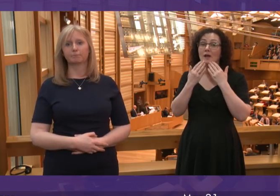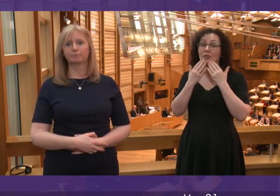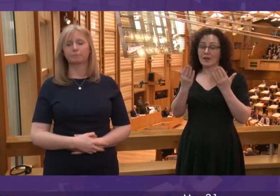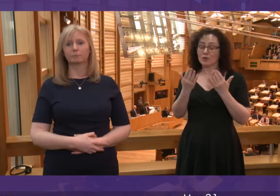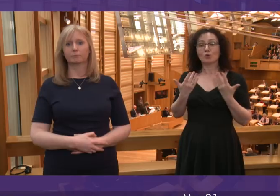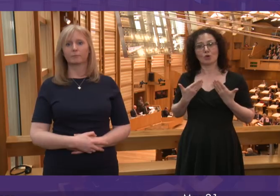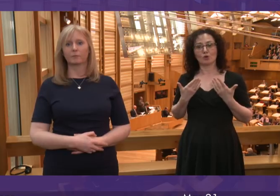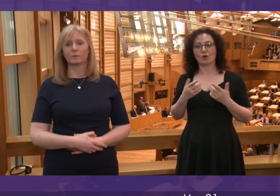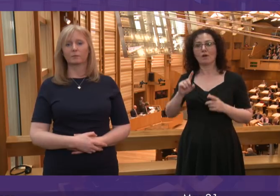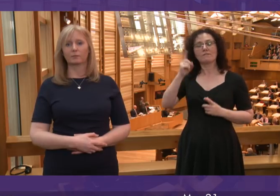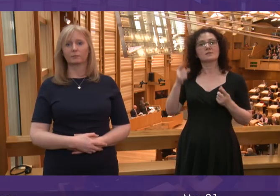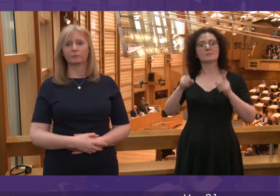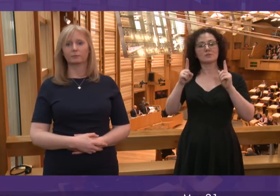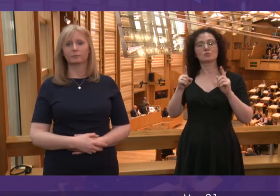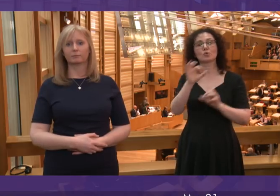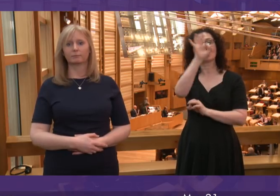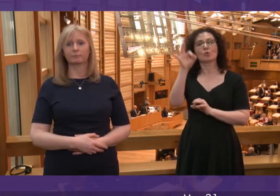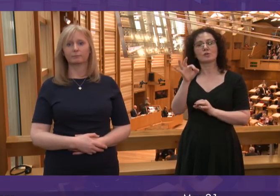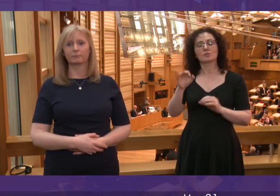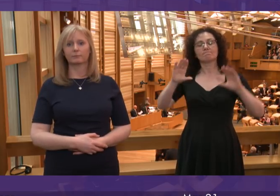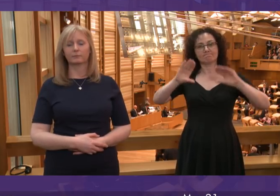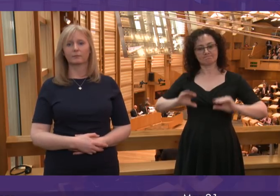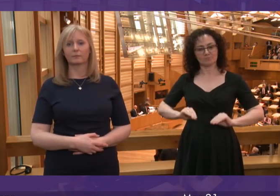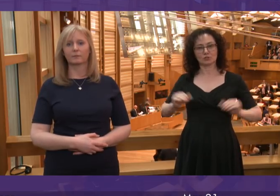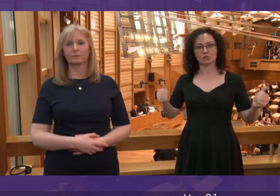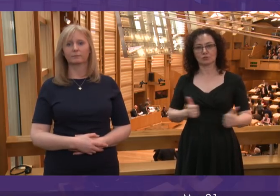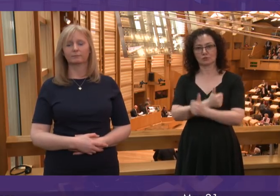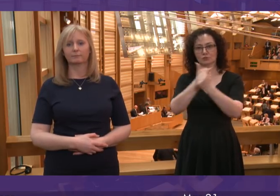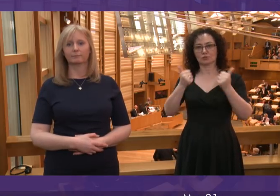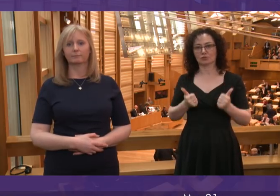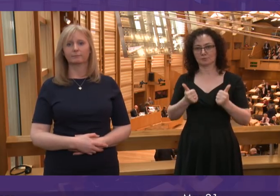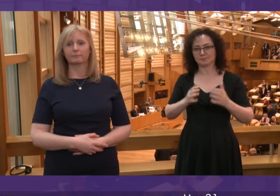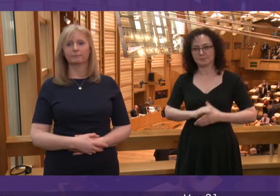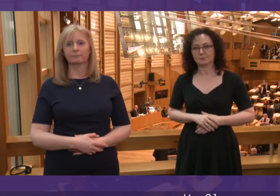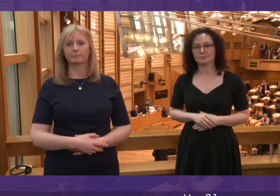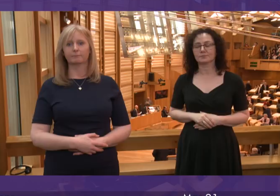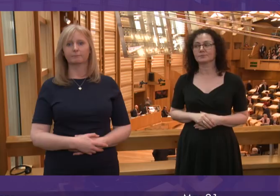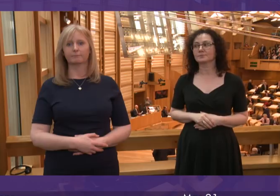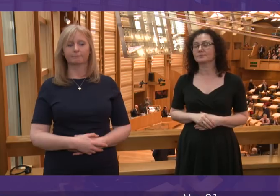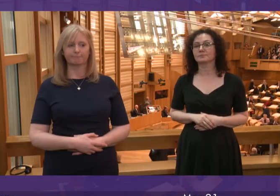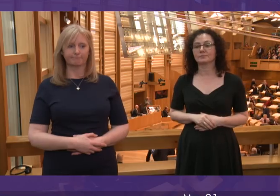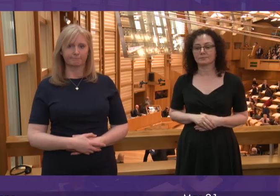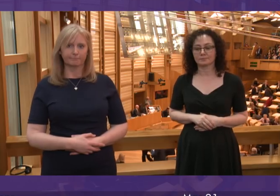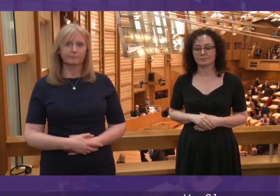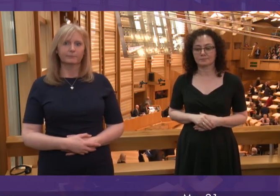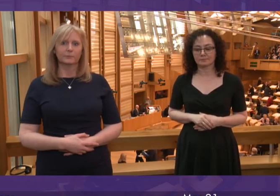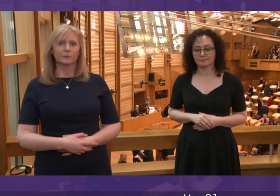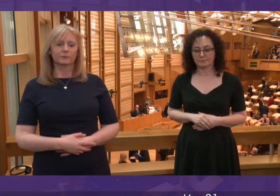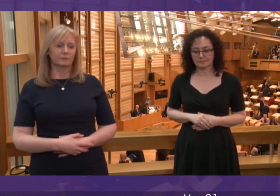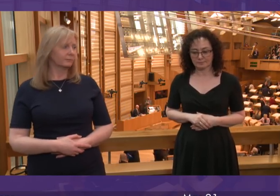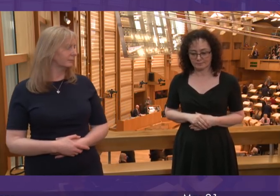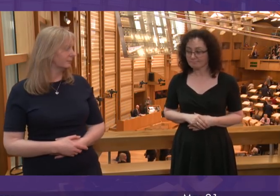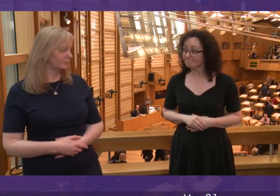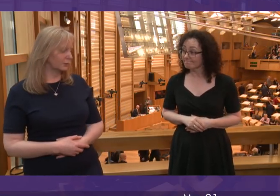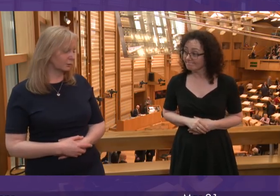much. That concludes the First Minister's questions. We're going to move on shortly to members' business in the name of Christine Graham on men's sheds, but we're just